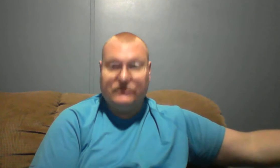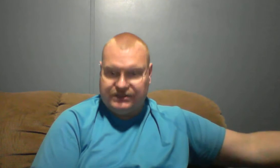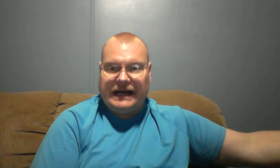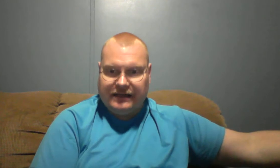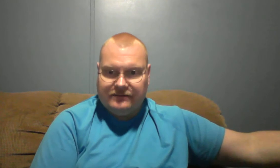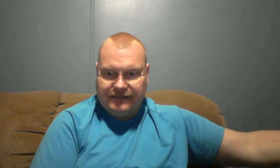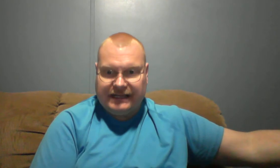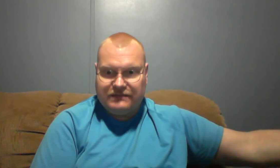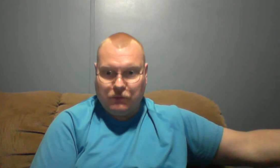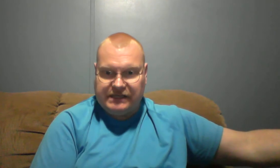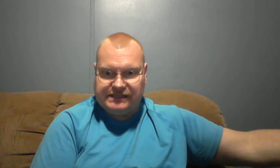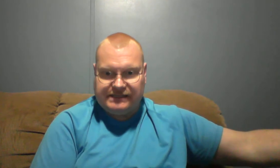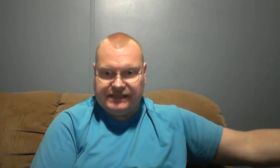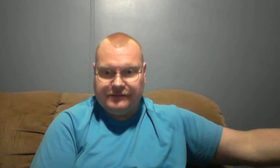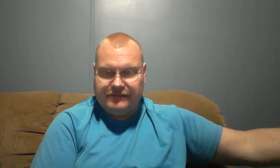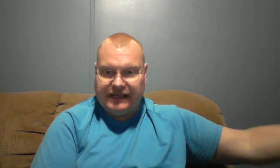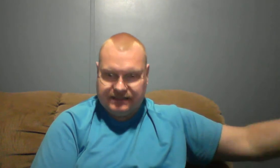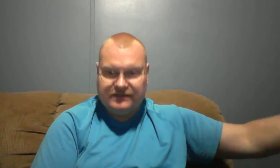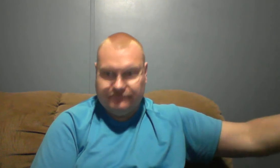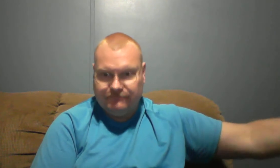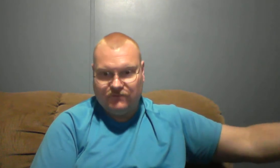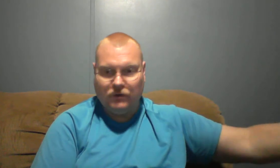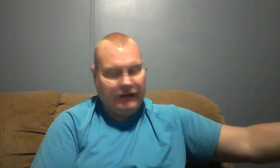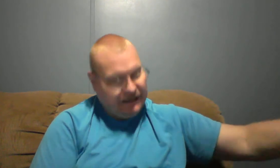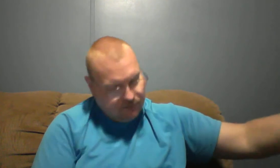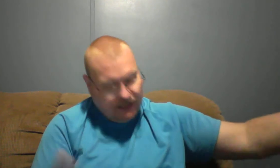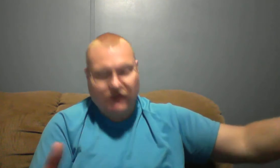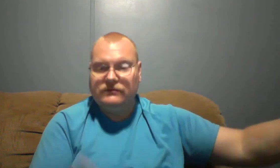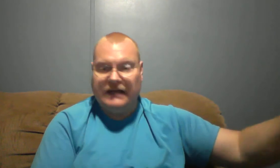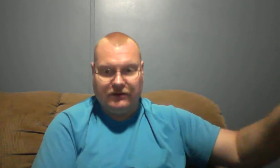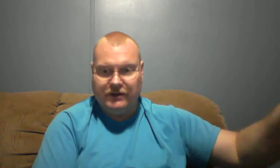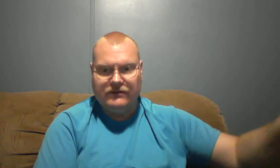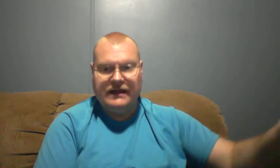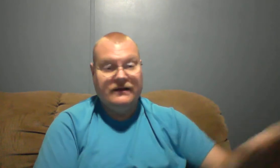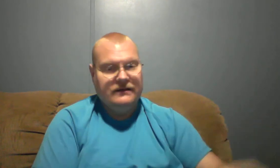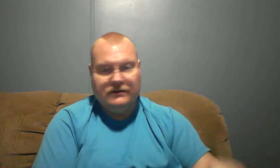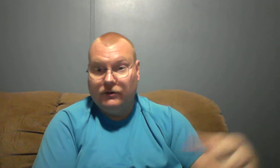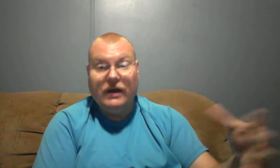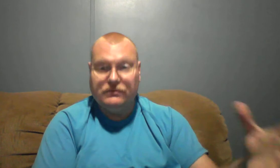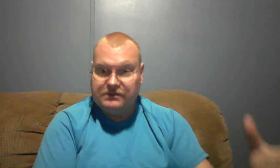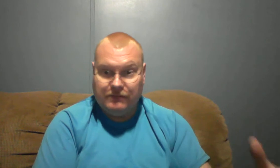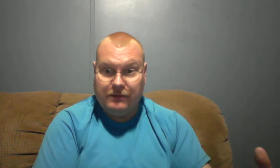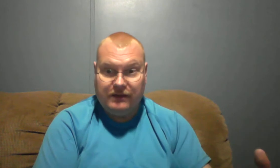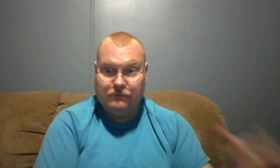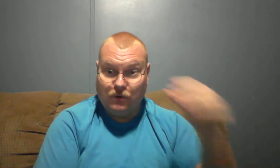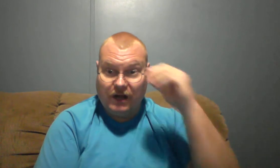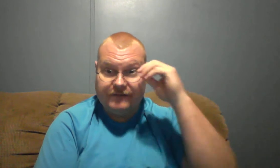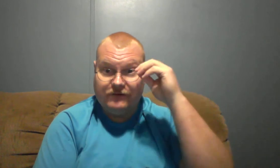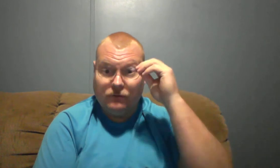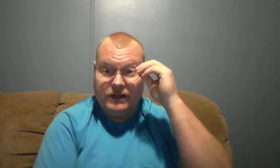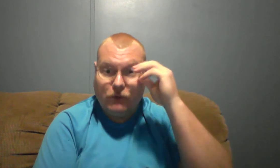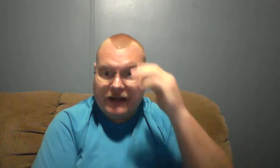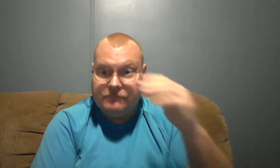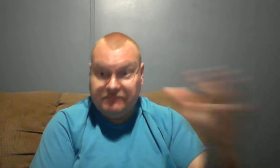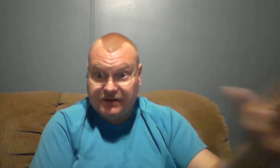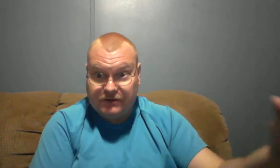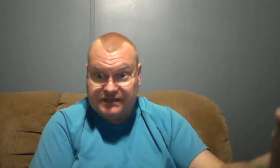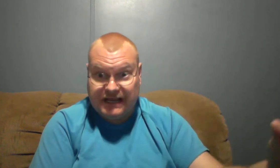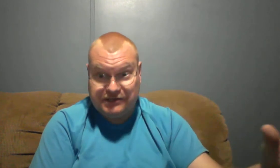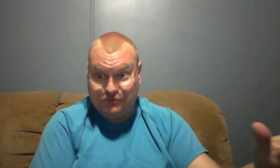side, next presidency, next for, I don't know, I don't know that, who knows, maybe we're not even going to be around during this next one,